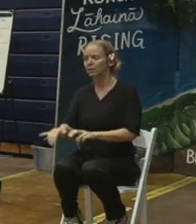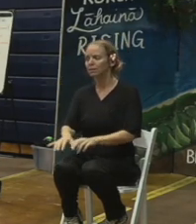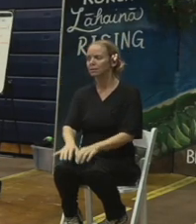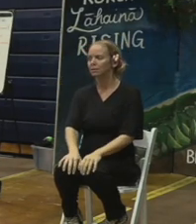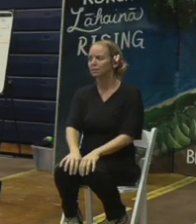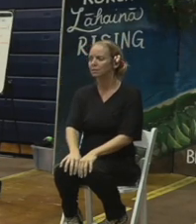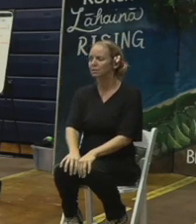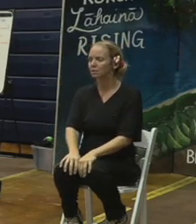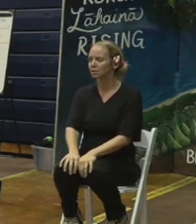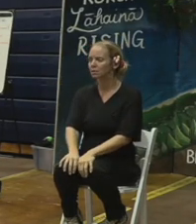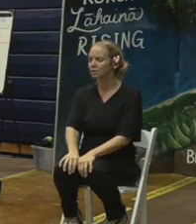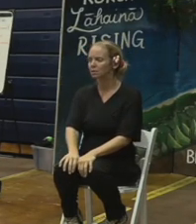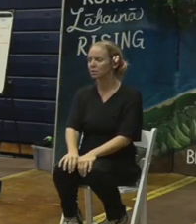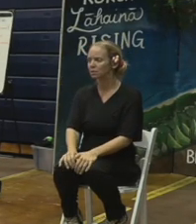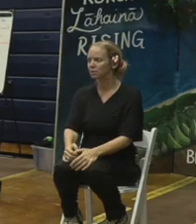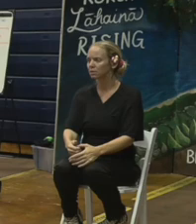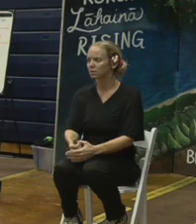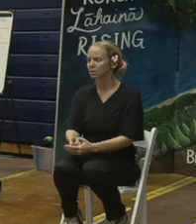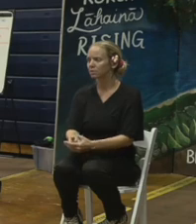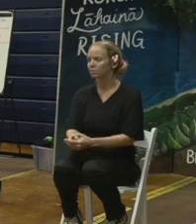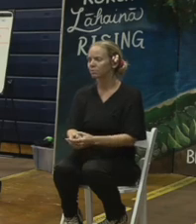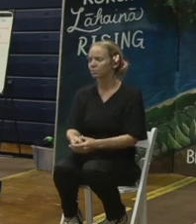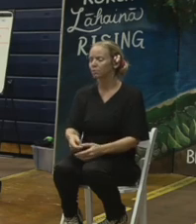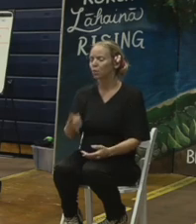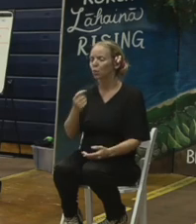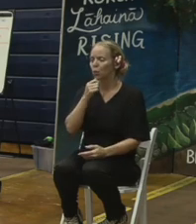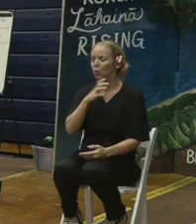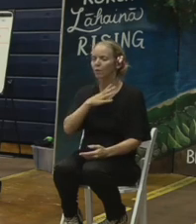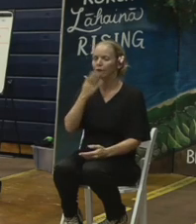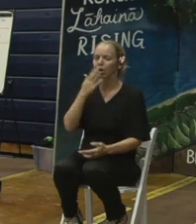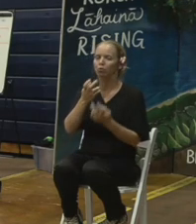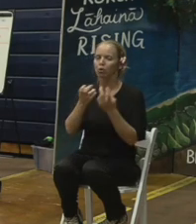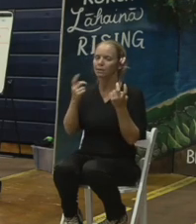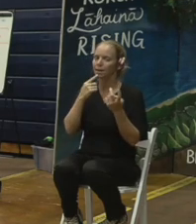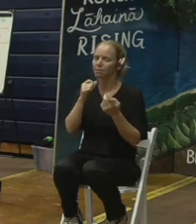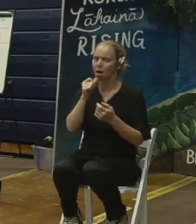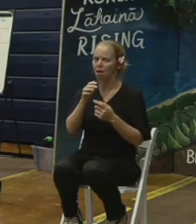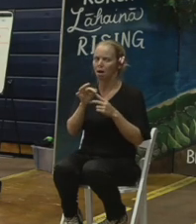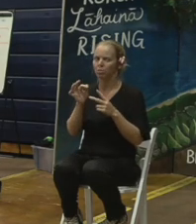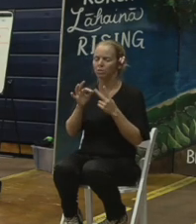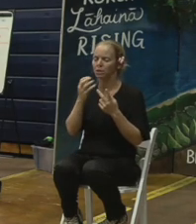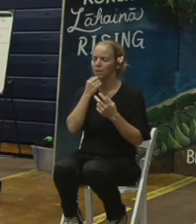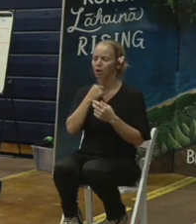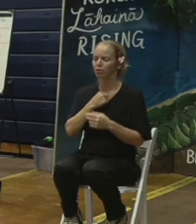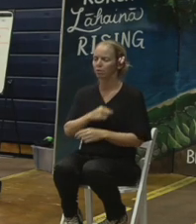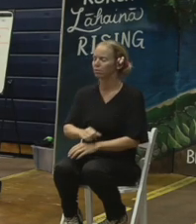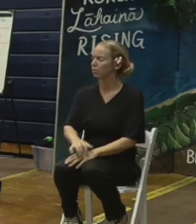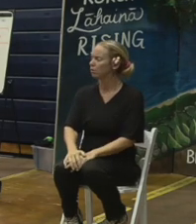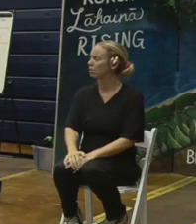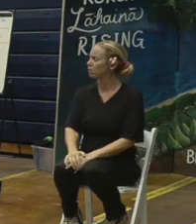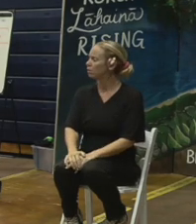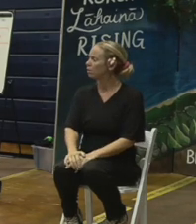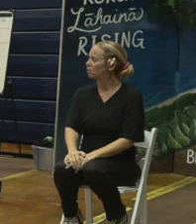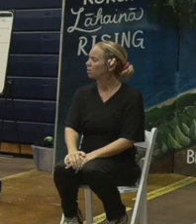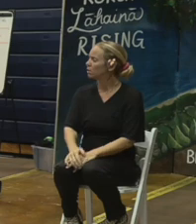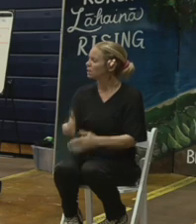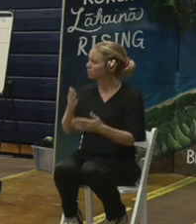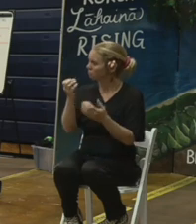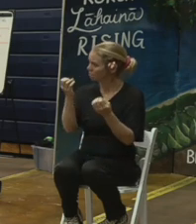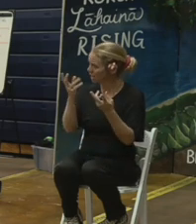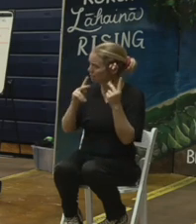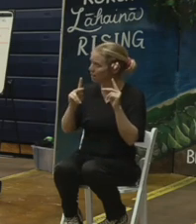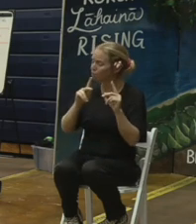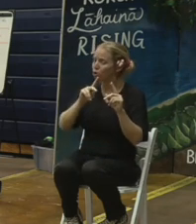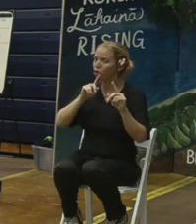Thank you. And if you have Manao on that, please send that in as well. I can see folks reacting to that